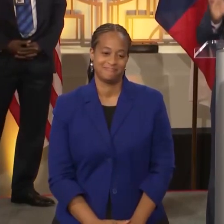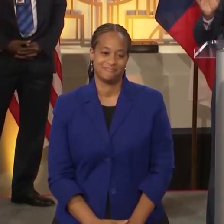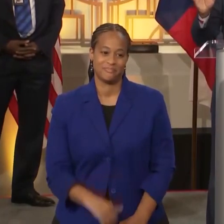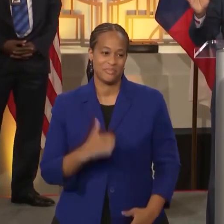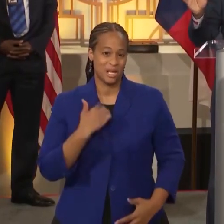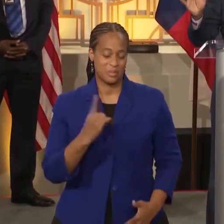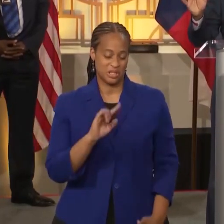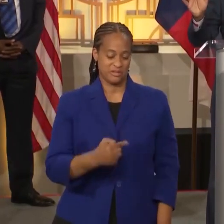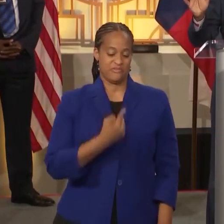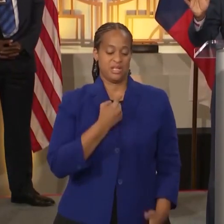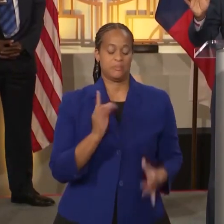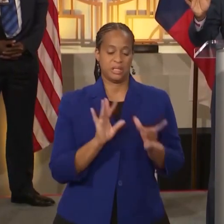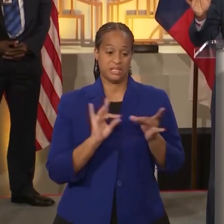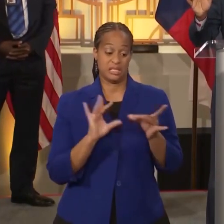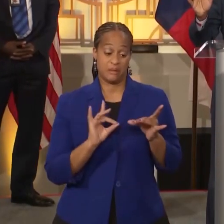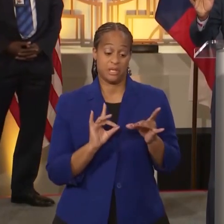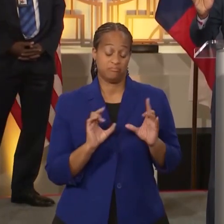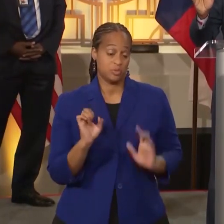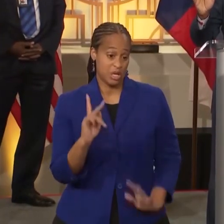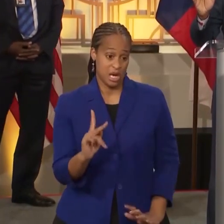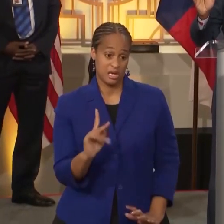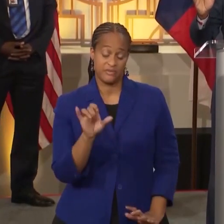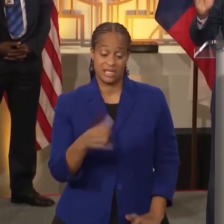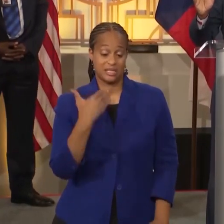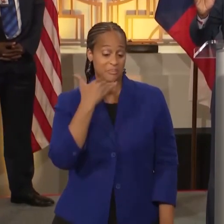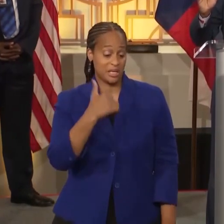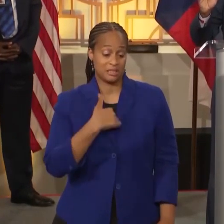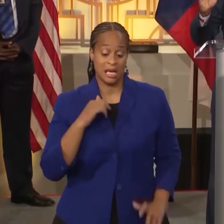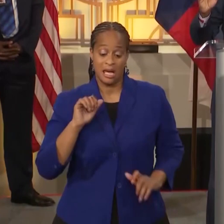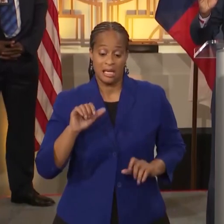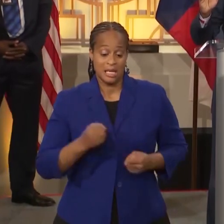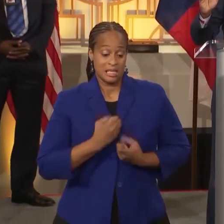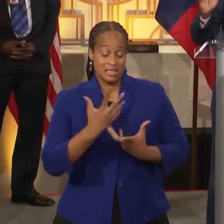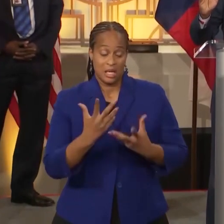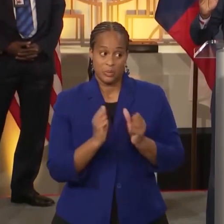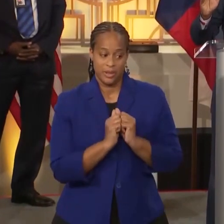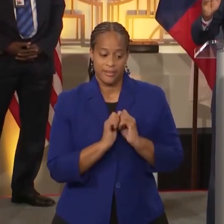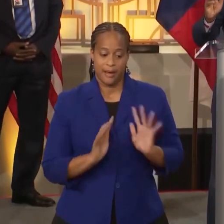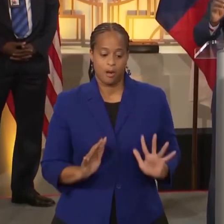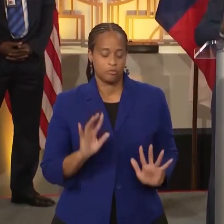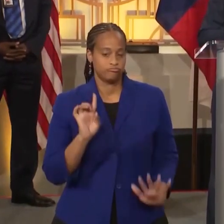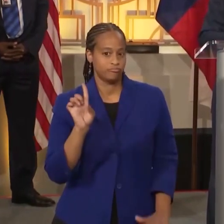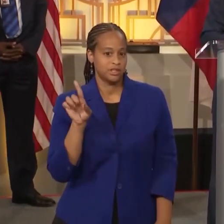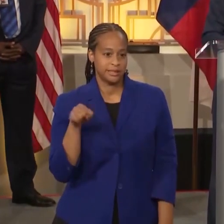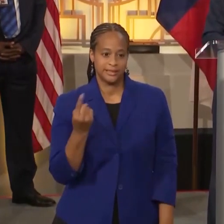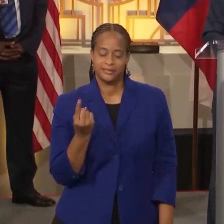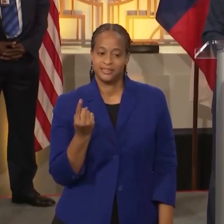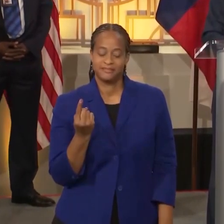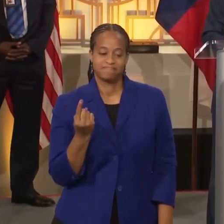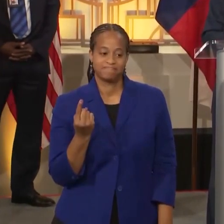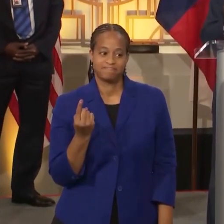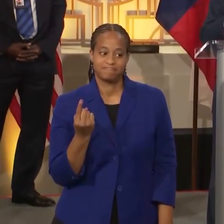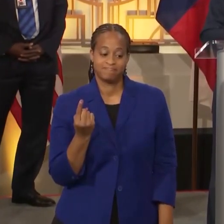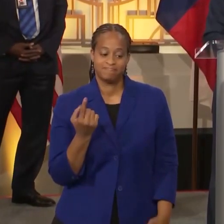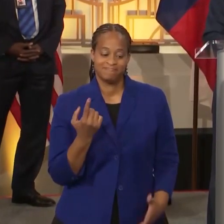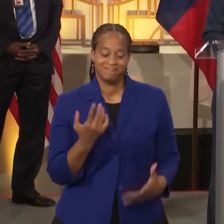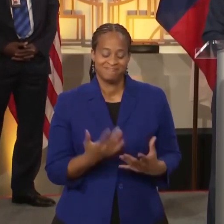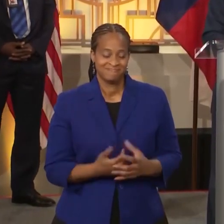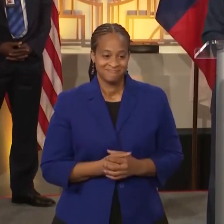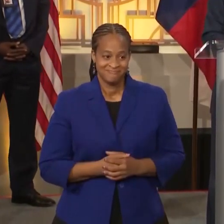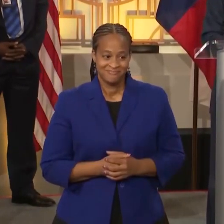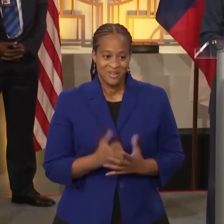I'm just offended by the statement. Okay. And that's the best I can do without just as some